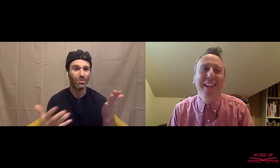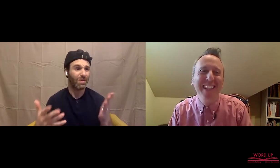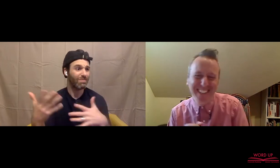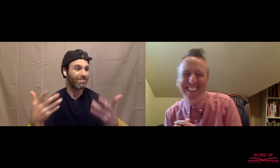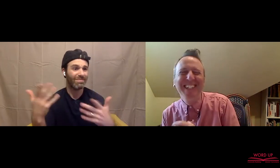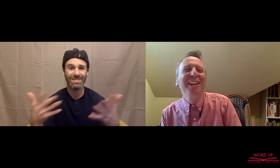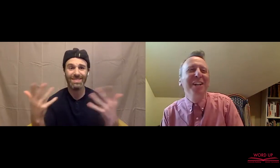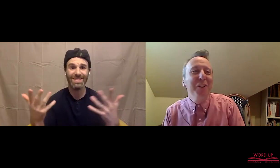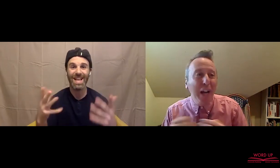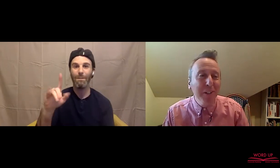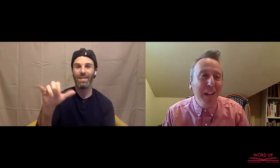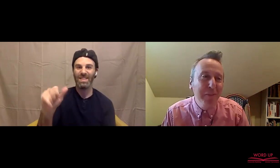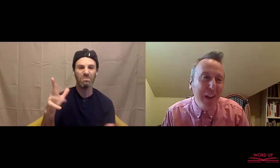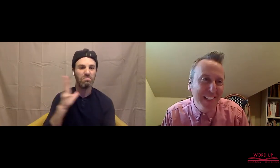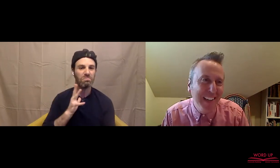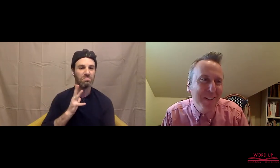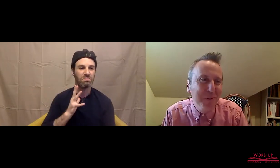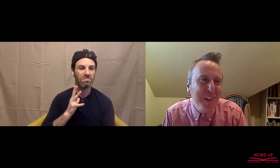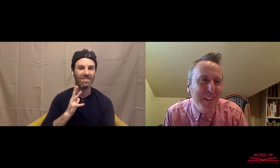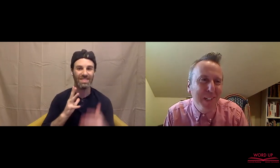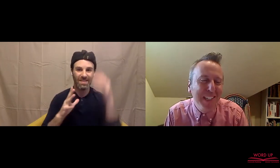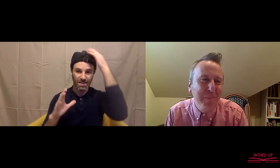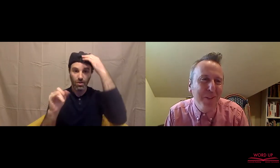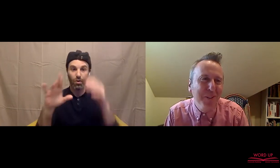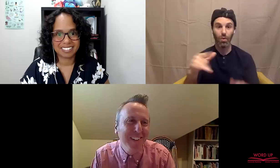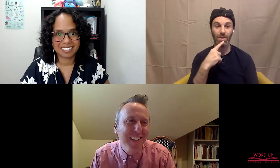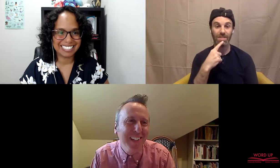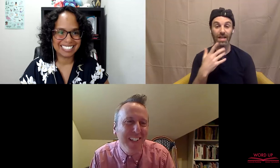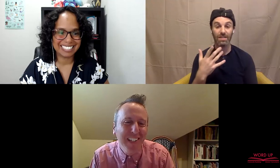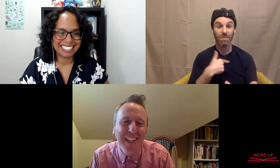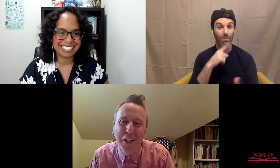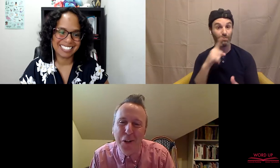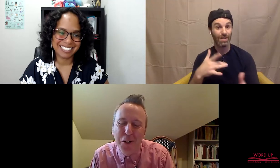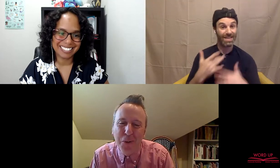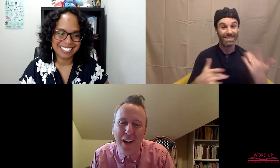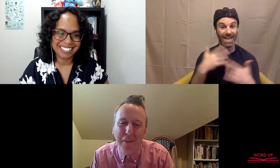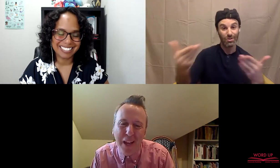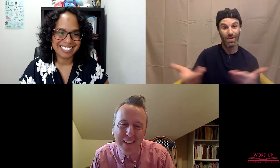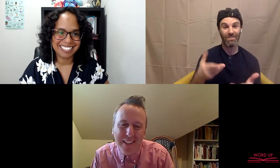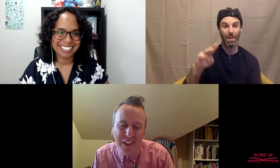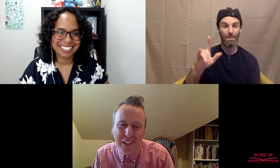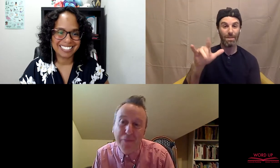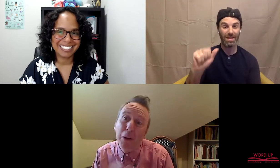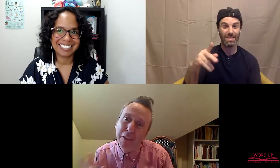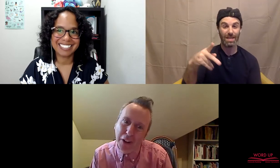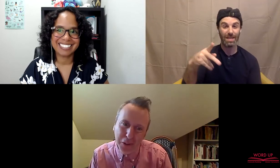So I'm gonna I'm very excited to invite Melissa Pintour Carnegie, who I met along. I followed